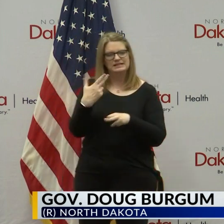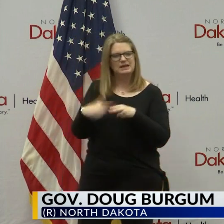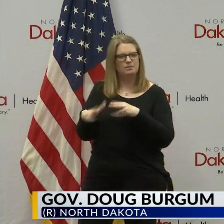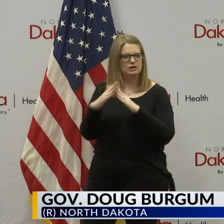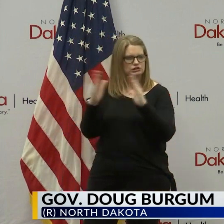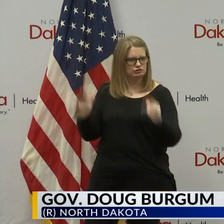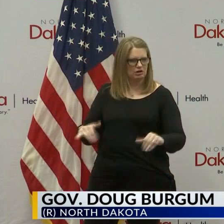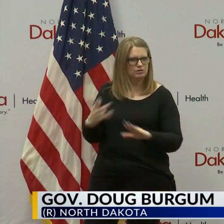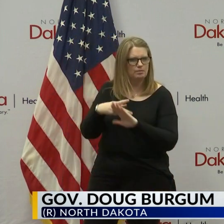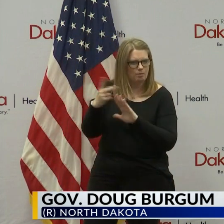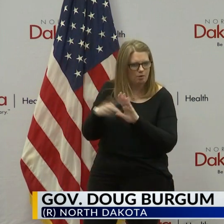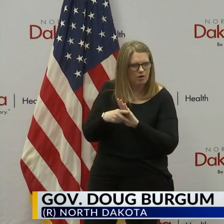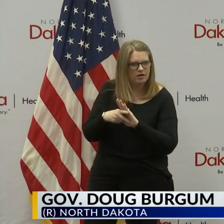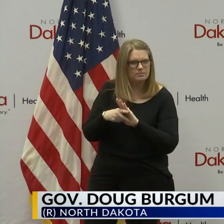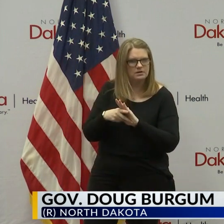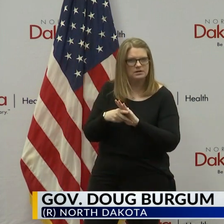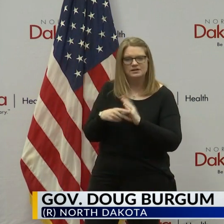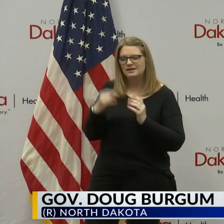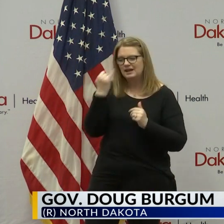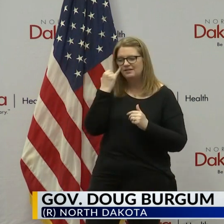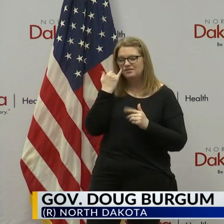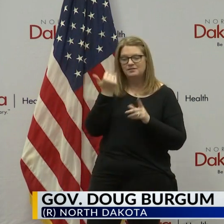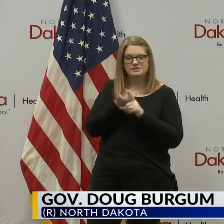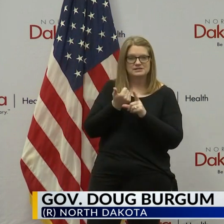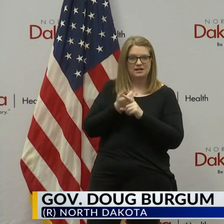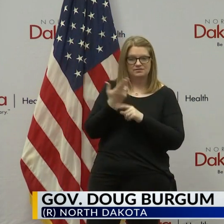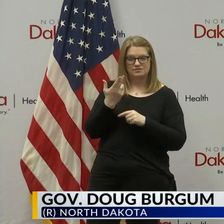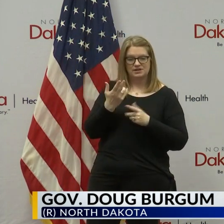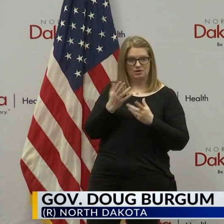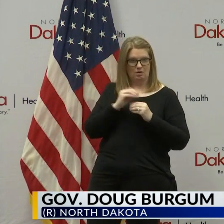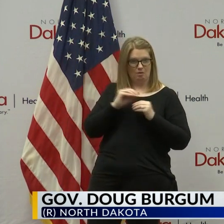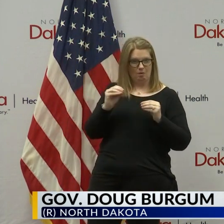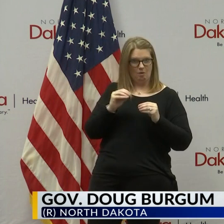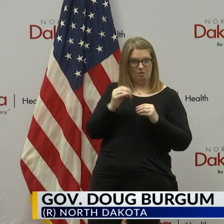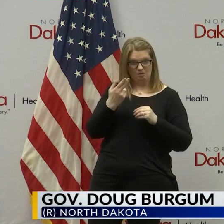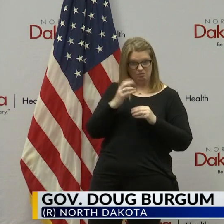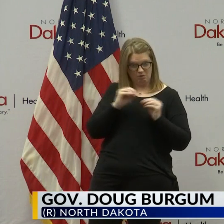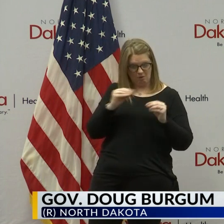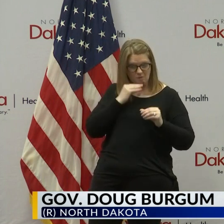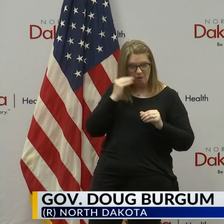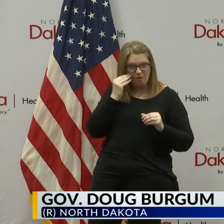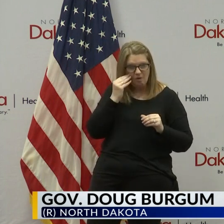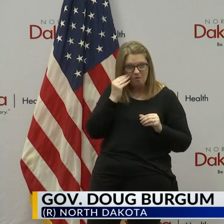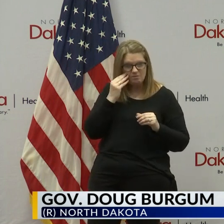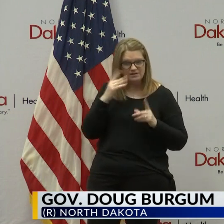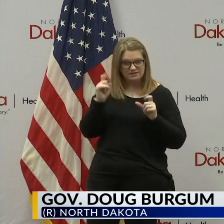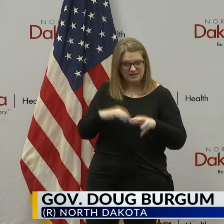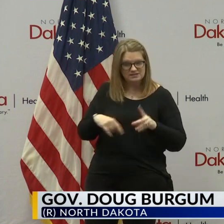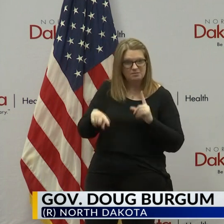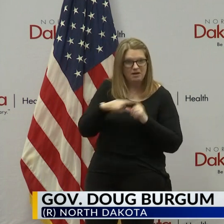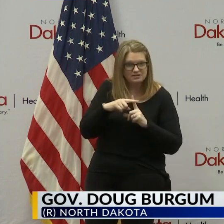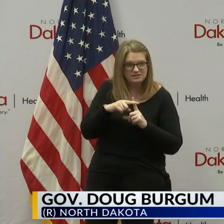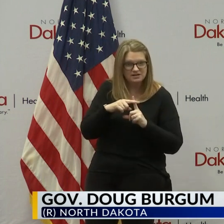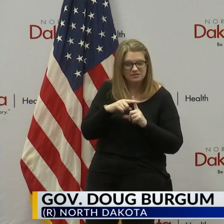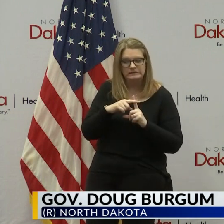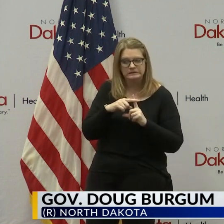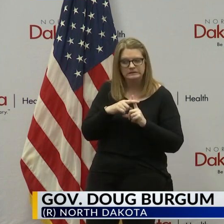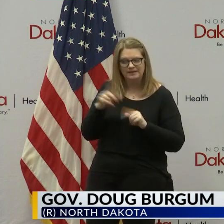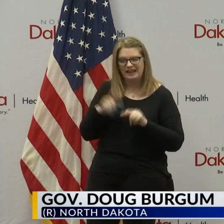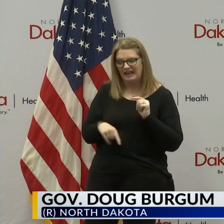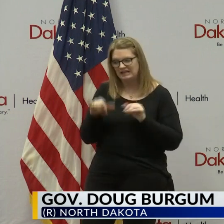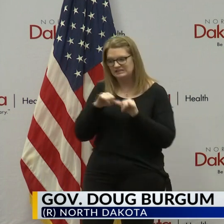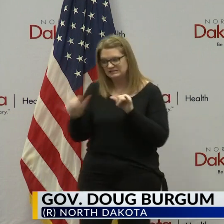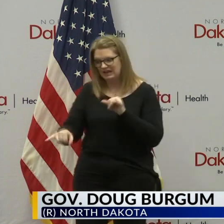who are homeless and cannot stay at existing homeless or domestic violence shelters because they've tested positive for COVID